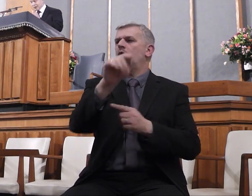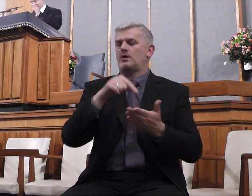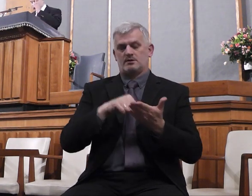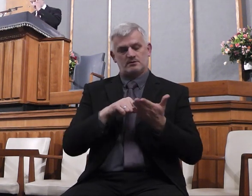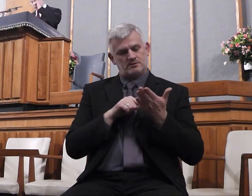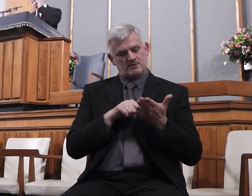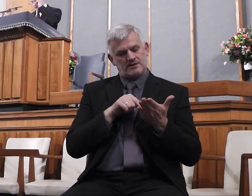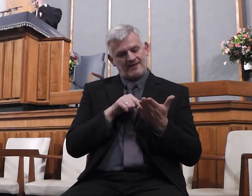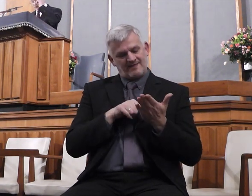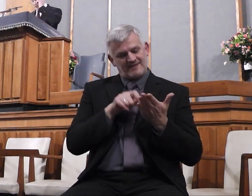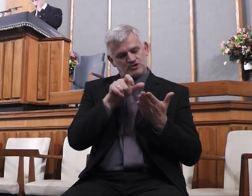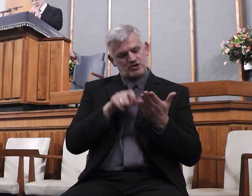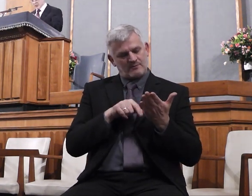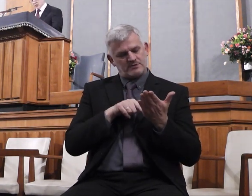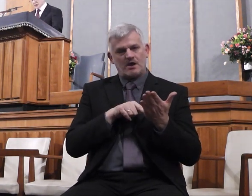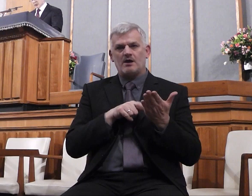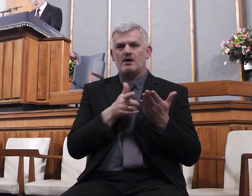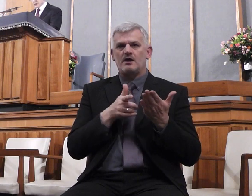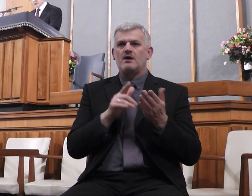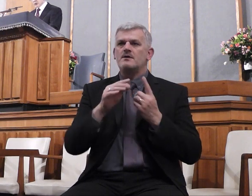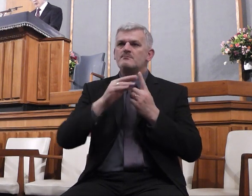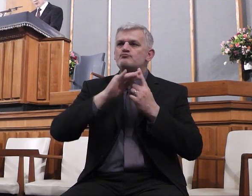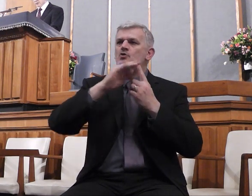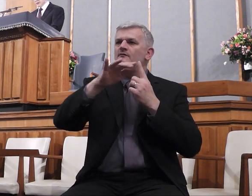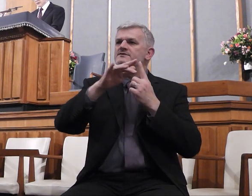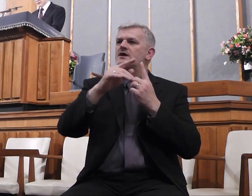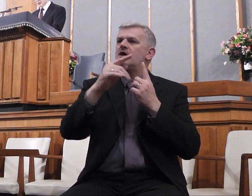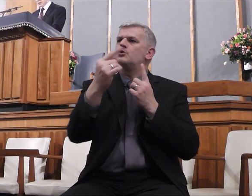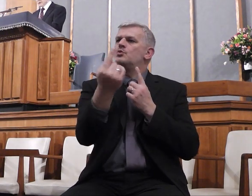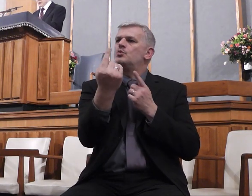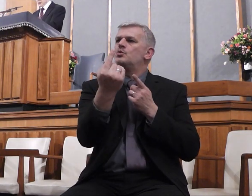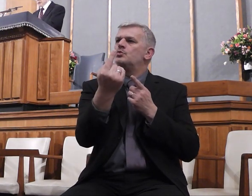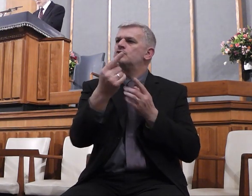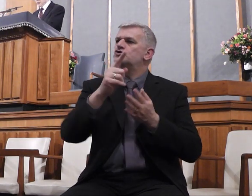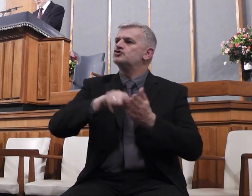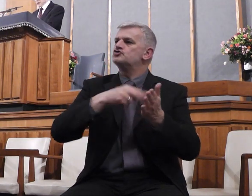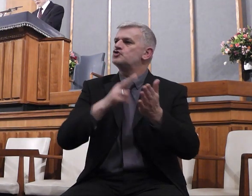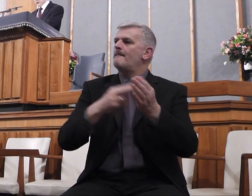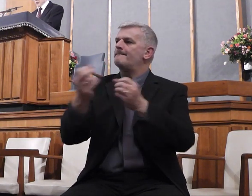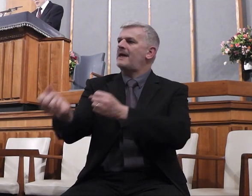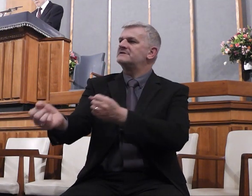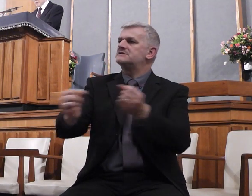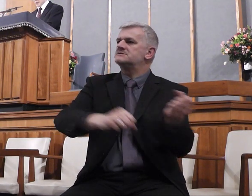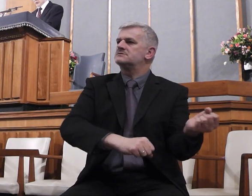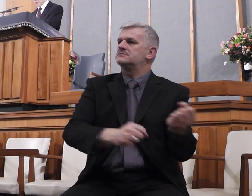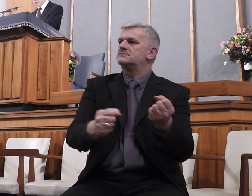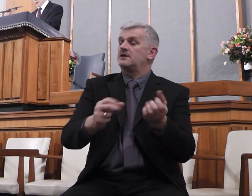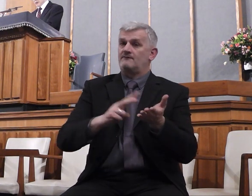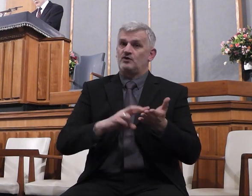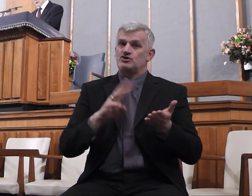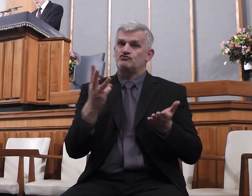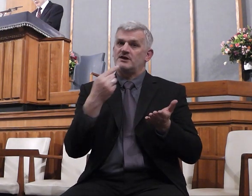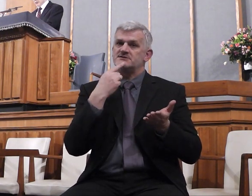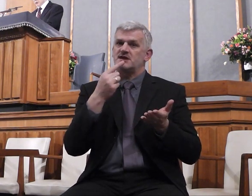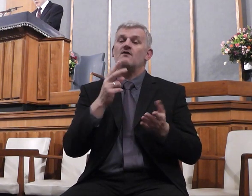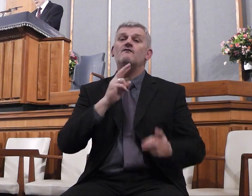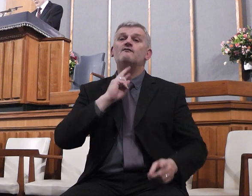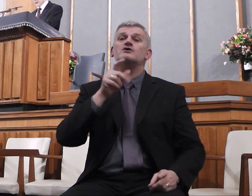the prophecy of the coming of John the Baptist in verse 3. The voice of him that crieth in the wilderness,